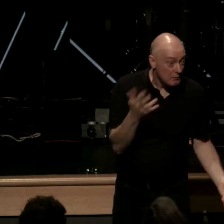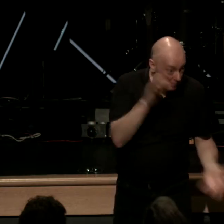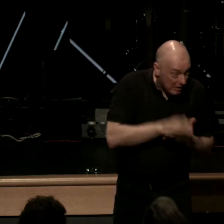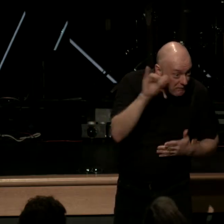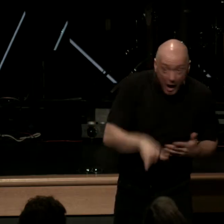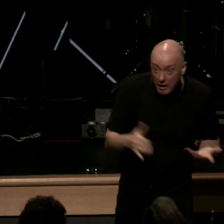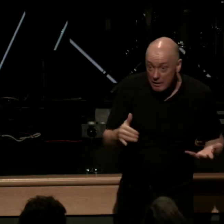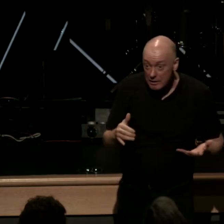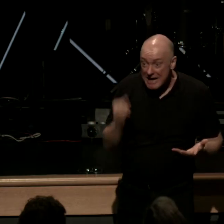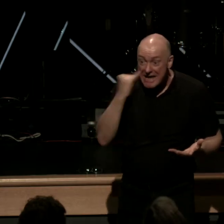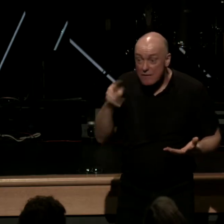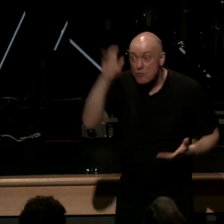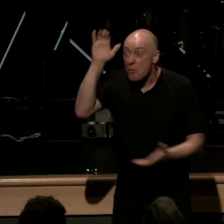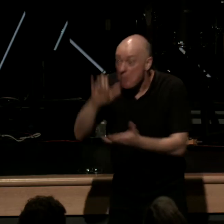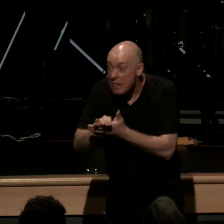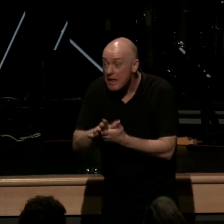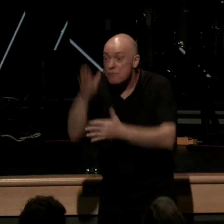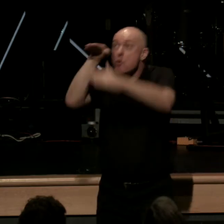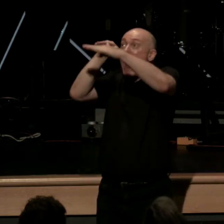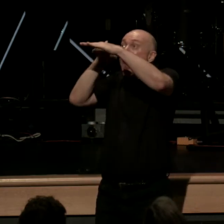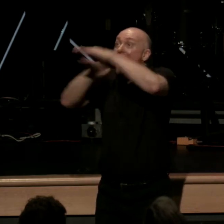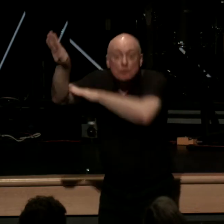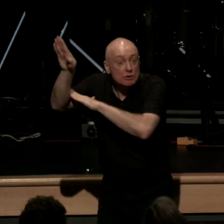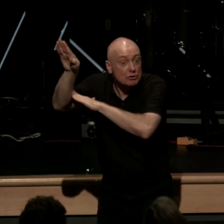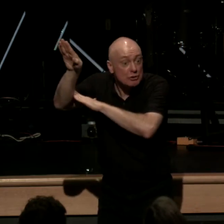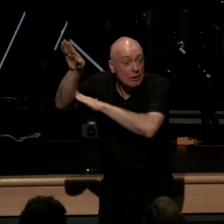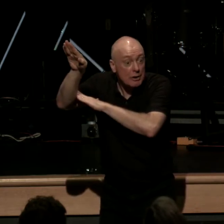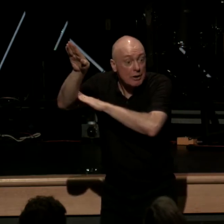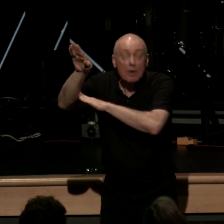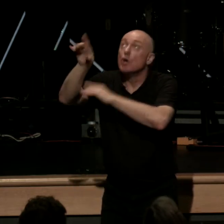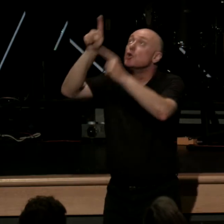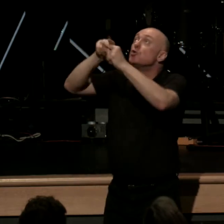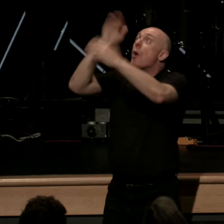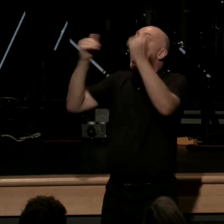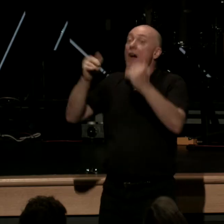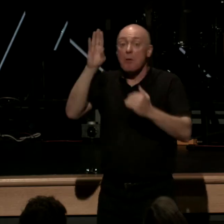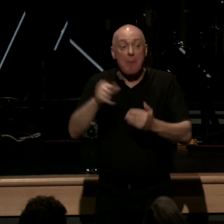if you believe that you gain entrance into heaven by what you do